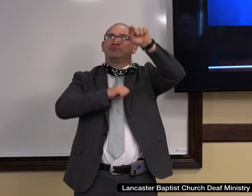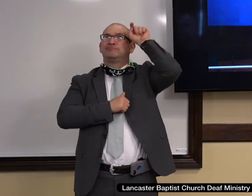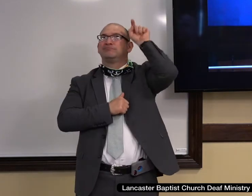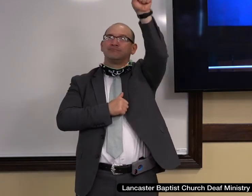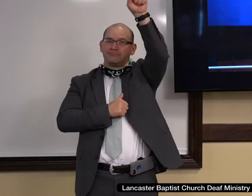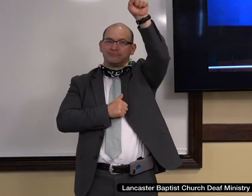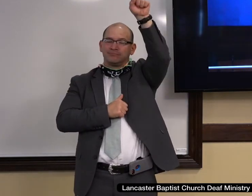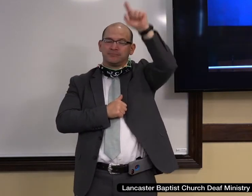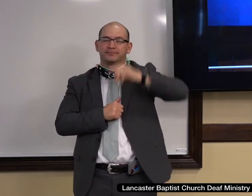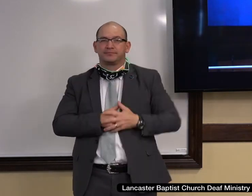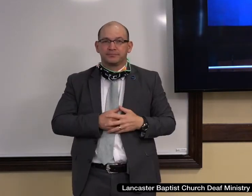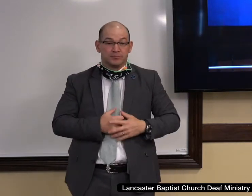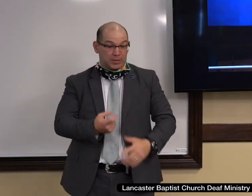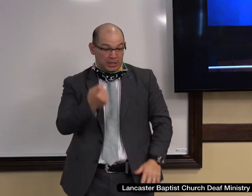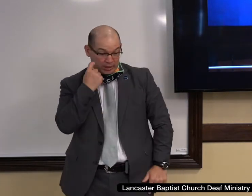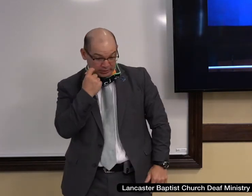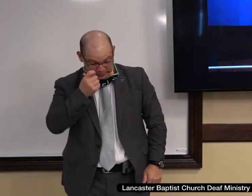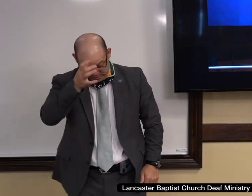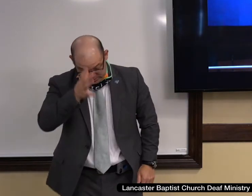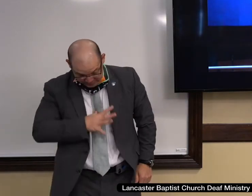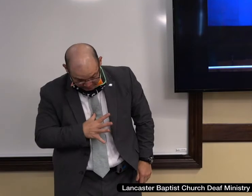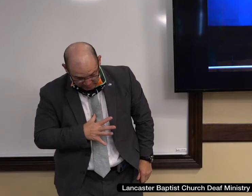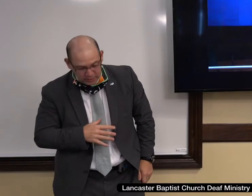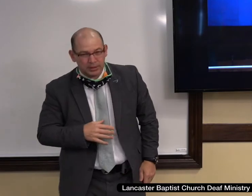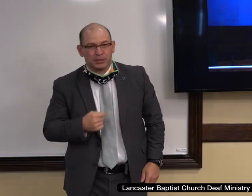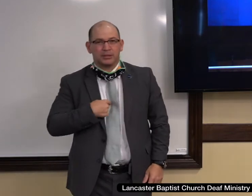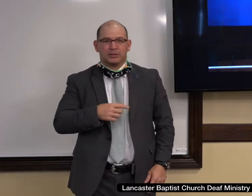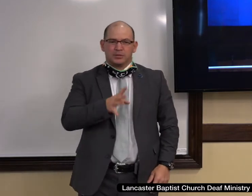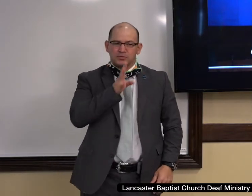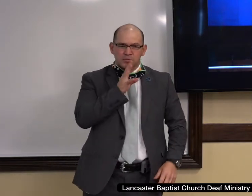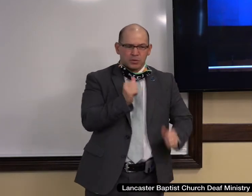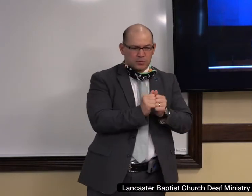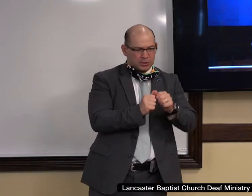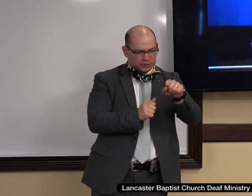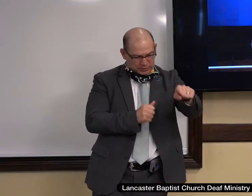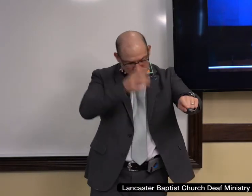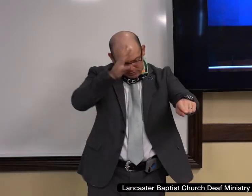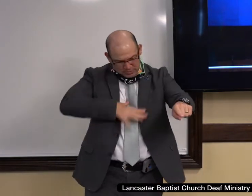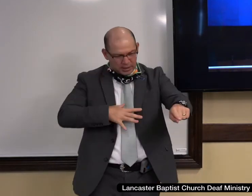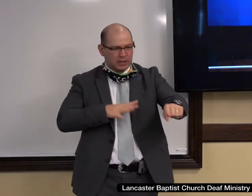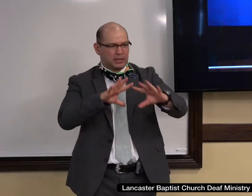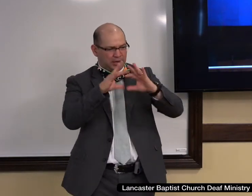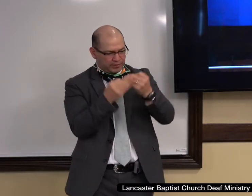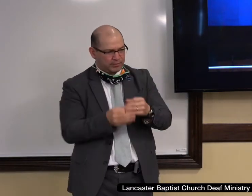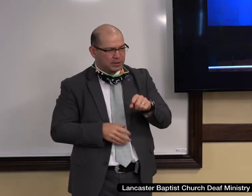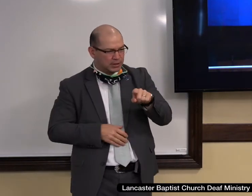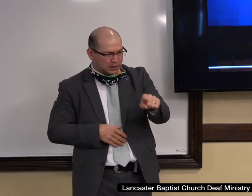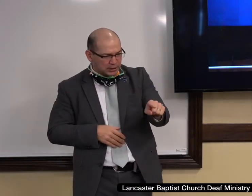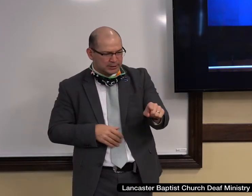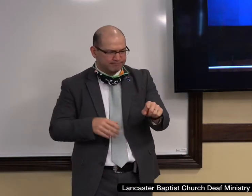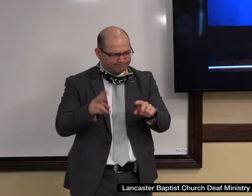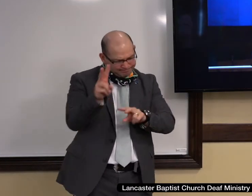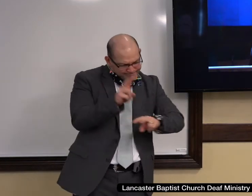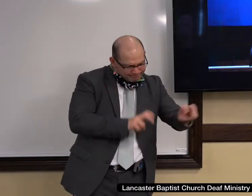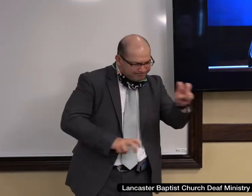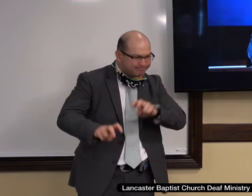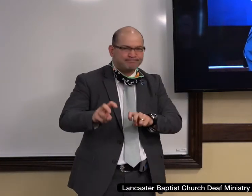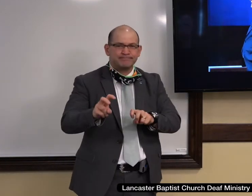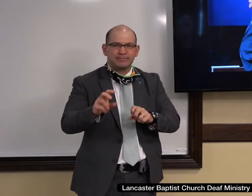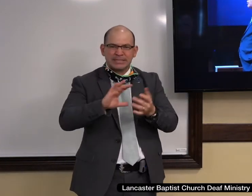Not long ago, there was a young man. I was speaking with him and his family. He'd been surfing the web. He'd seen a lot of anti